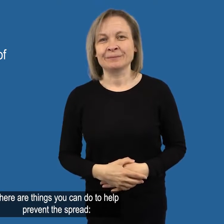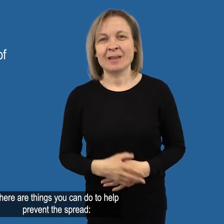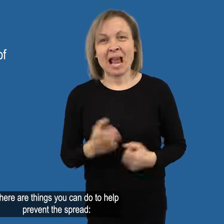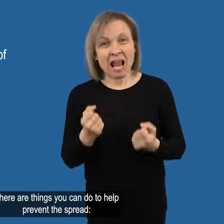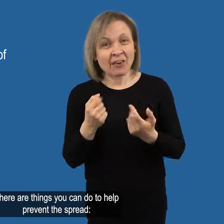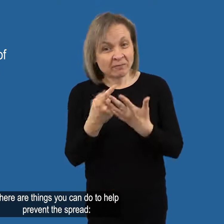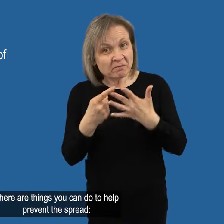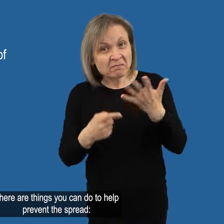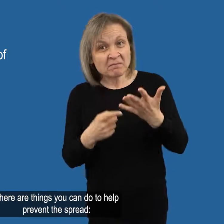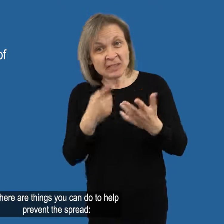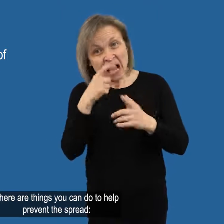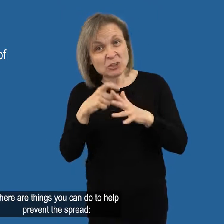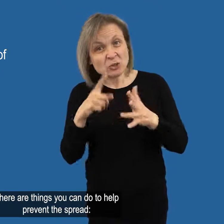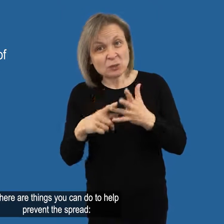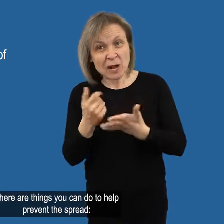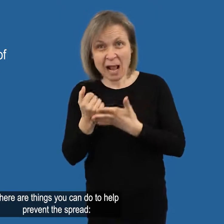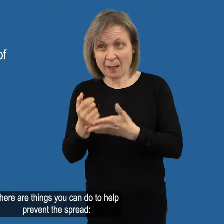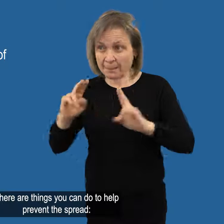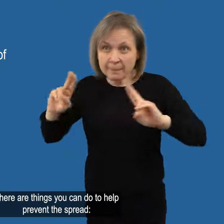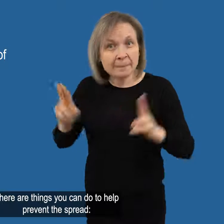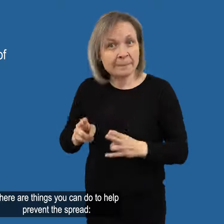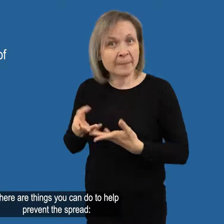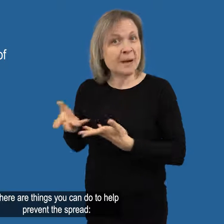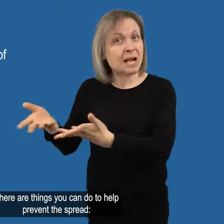There are things you can do to help prevent the spread